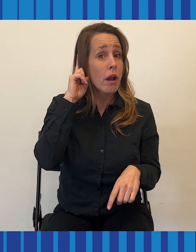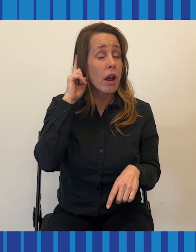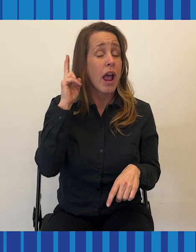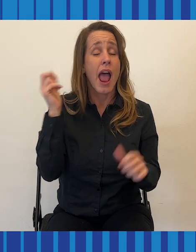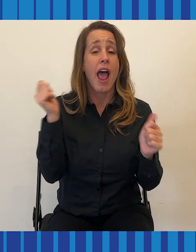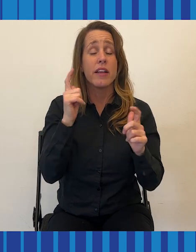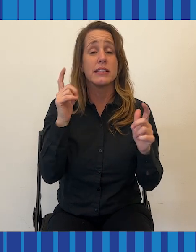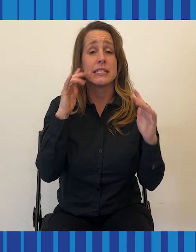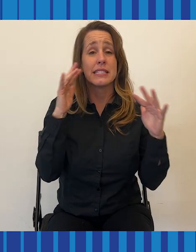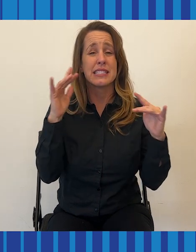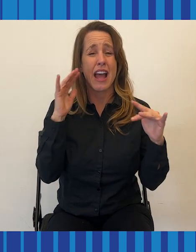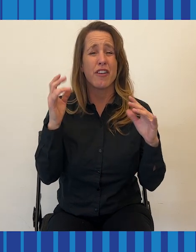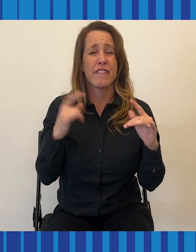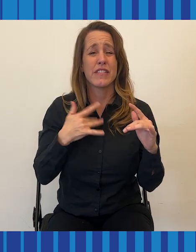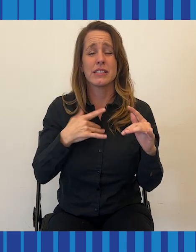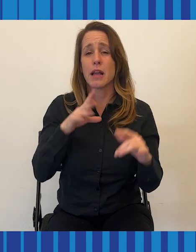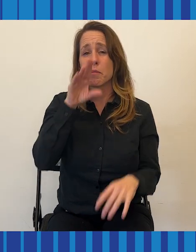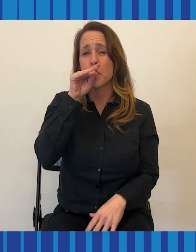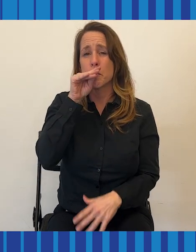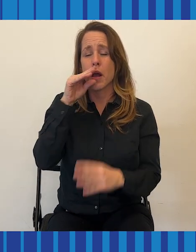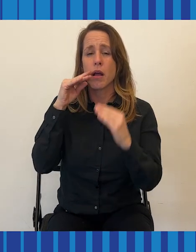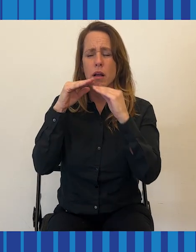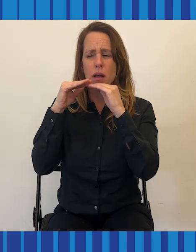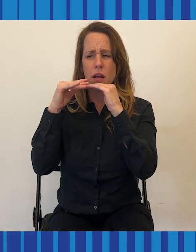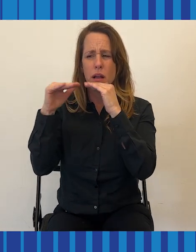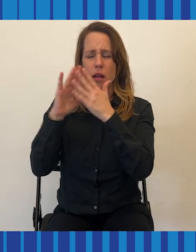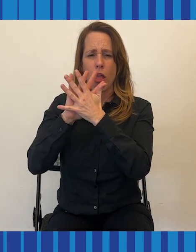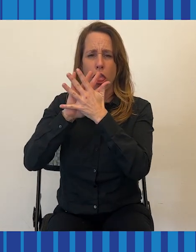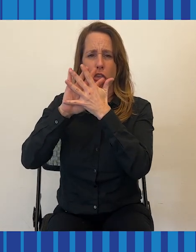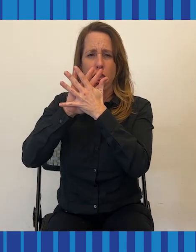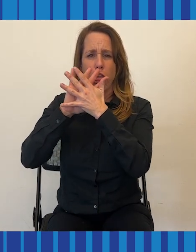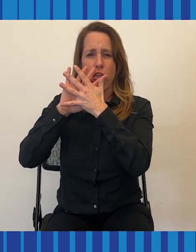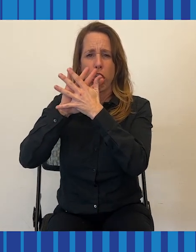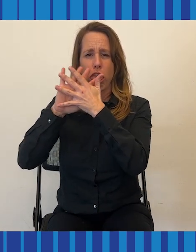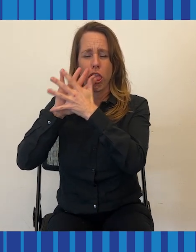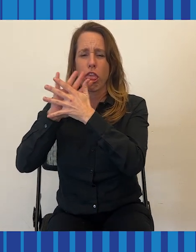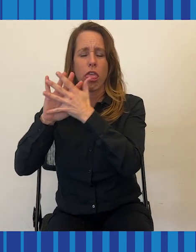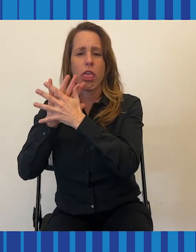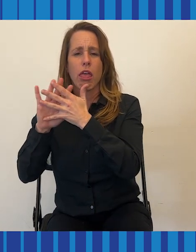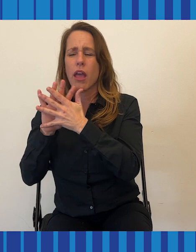devices on, it often sounds like they're mumbling.